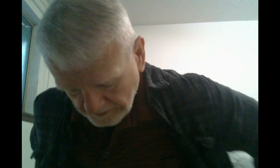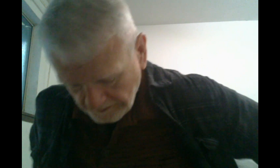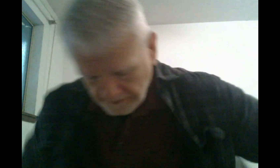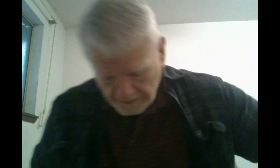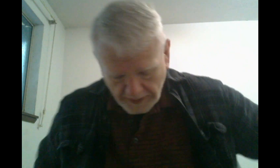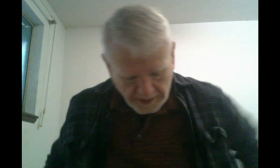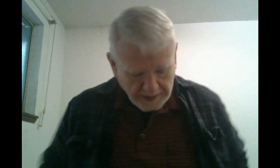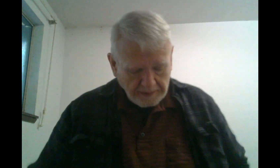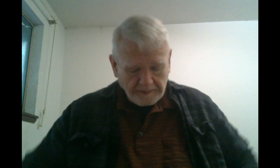Ugh.